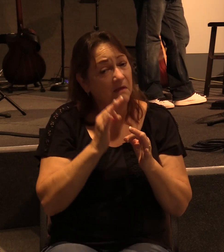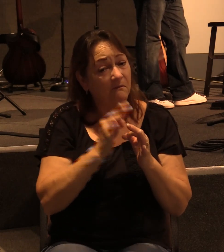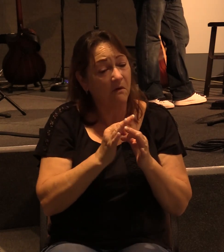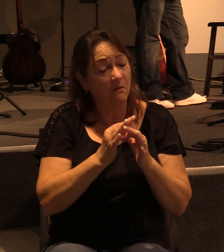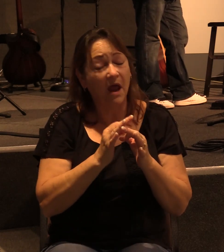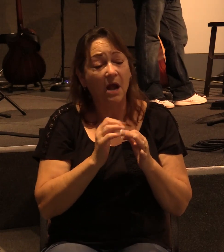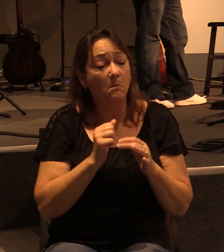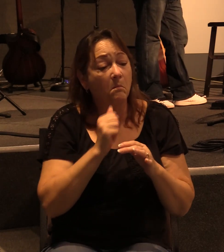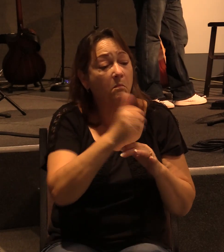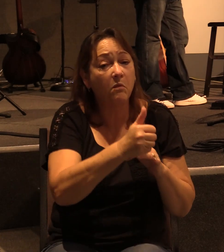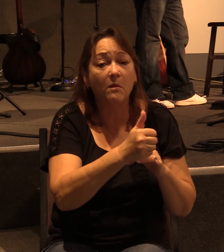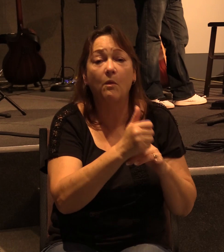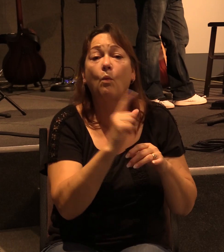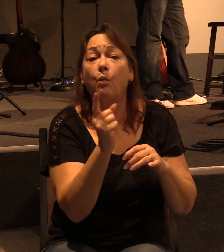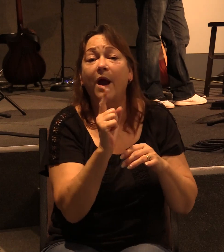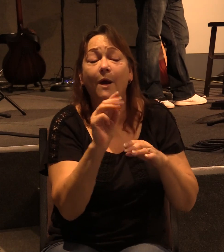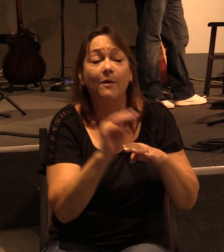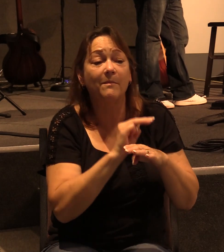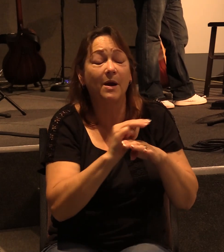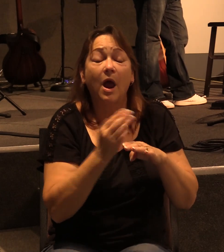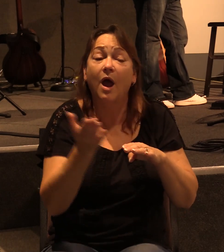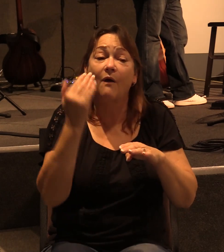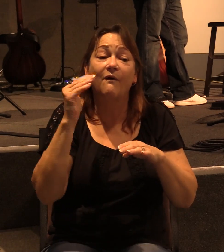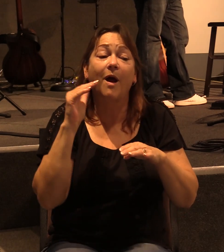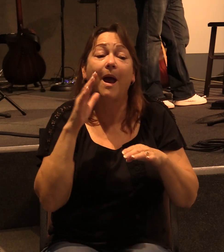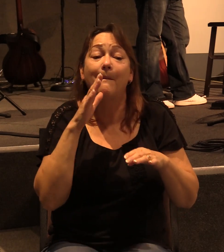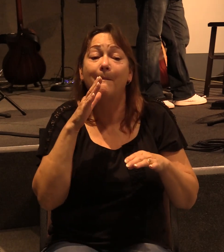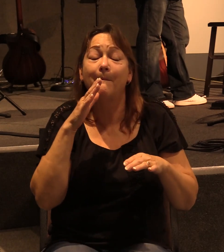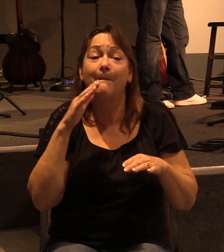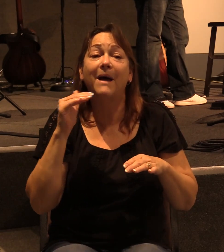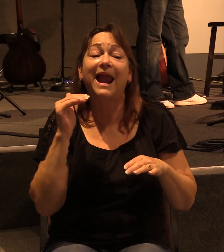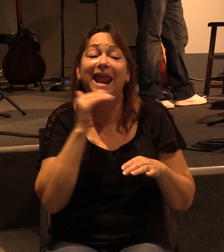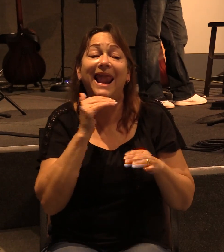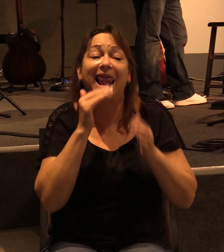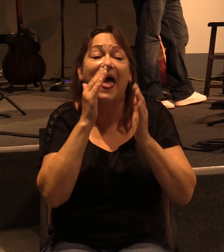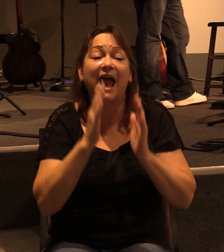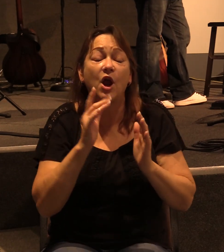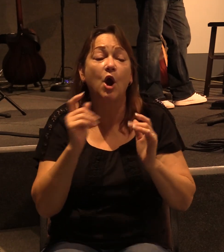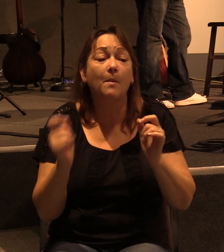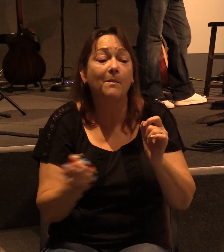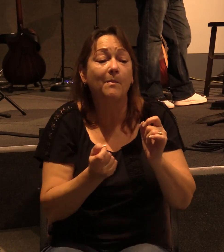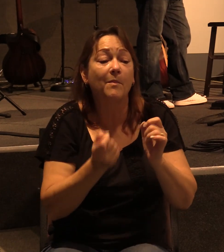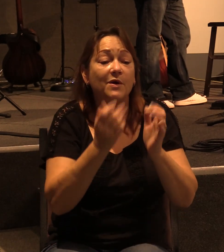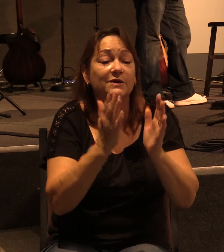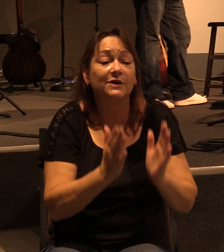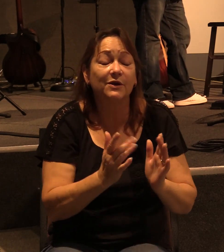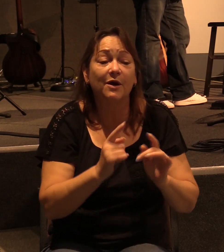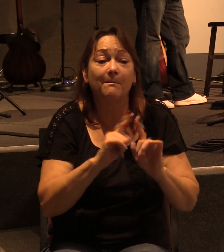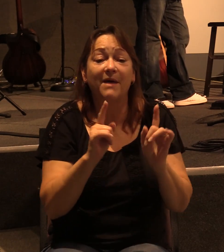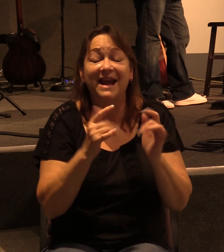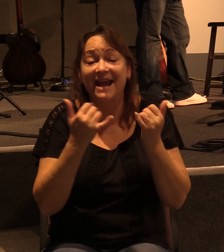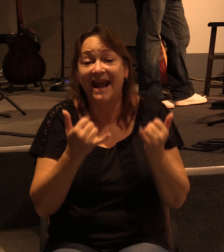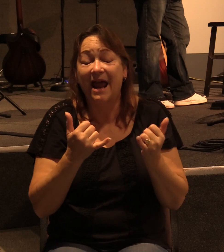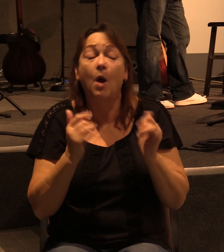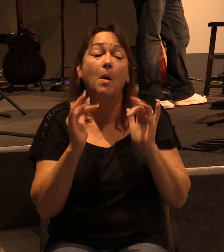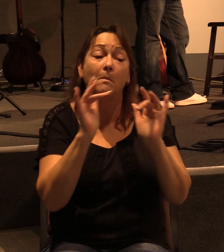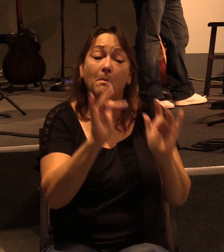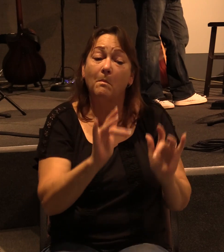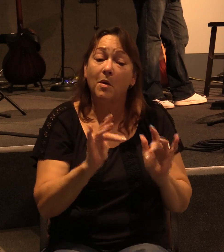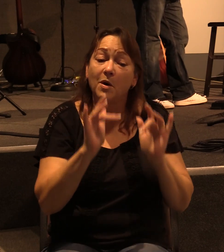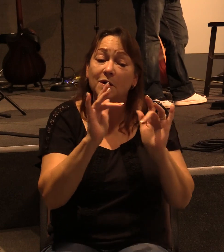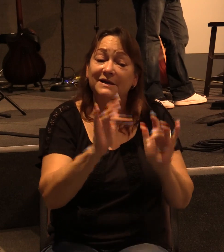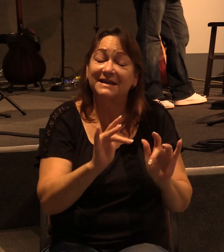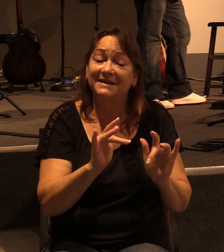Although I was formerly a blasphemer and a persecutor and an insolent man, but I obtained mercy